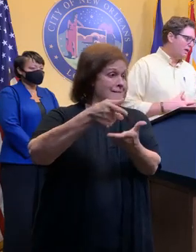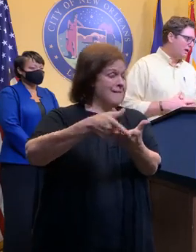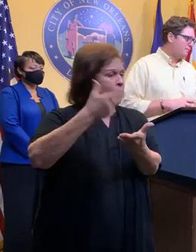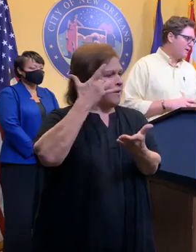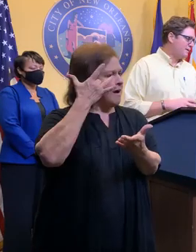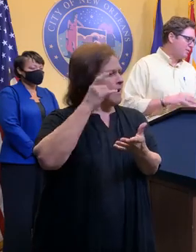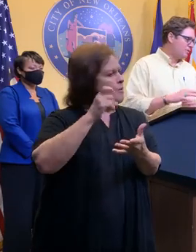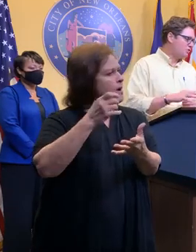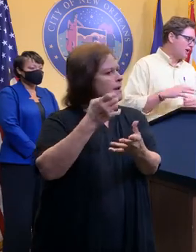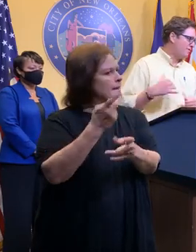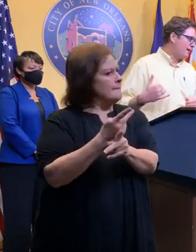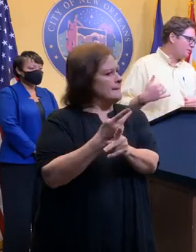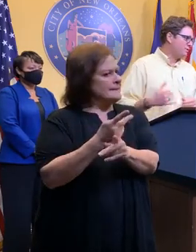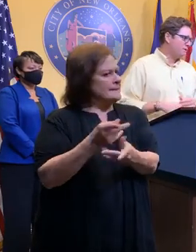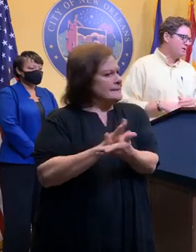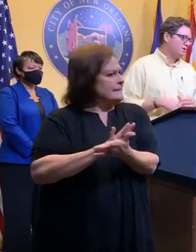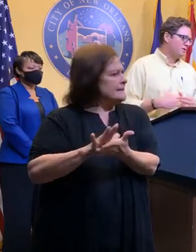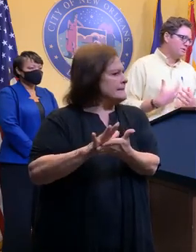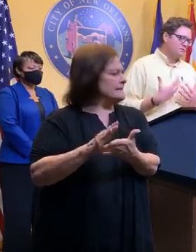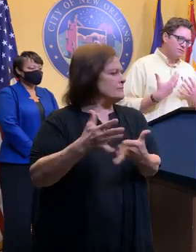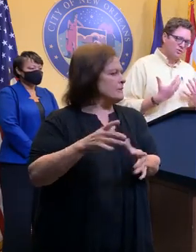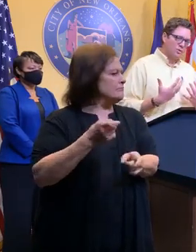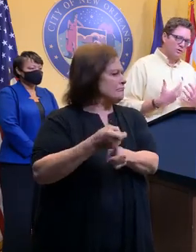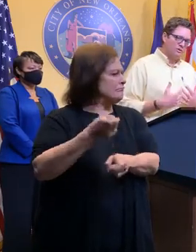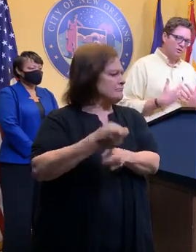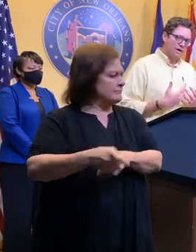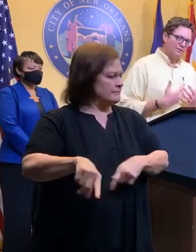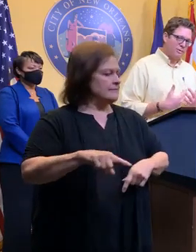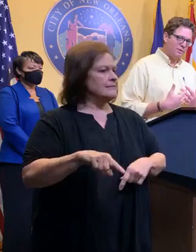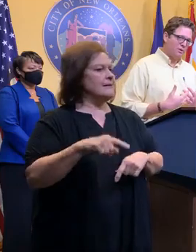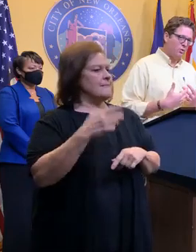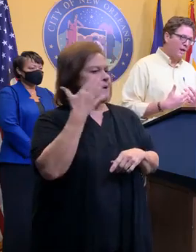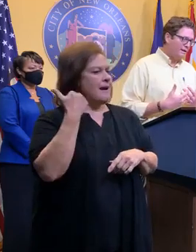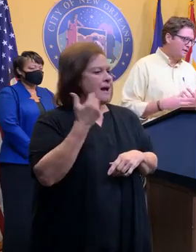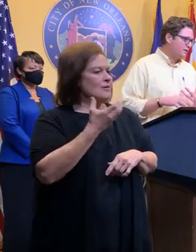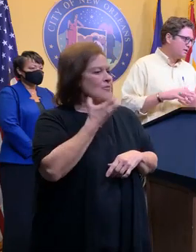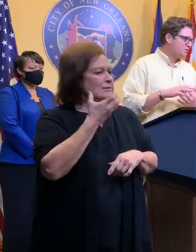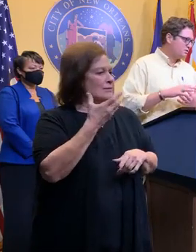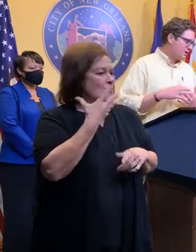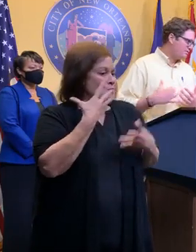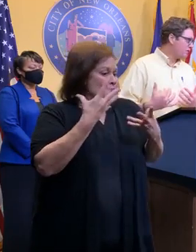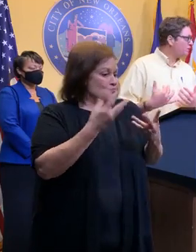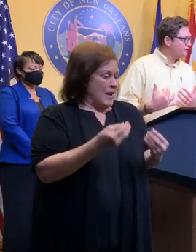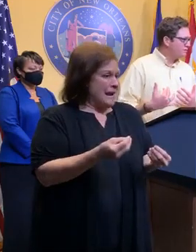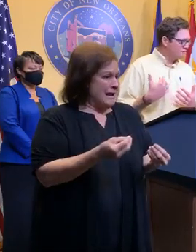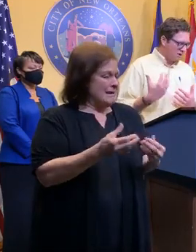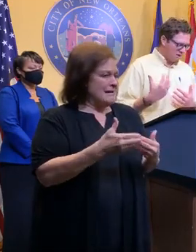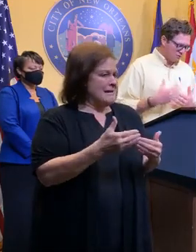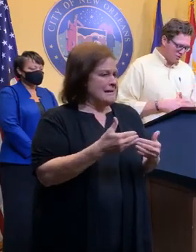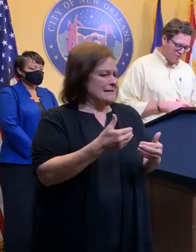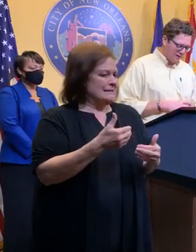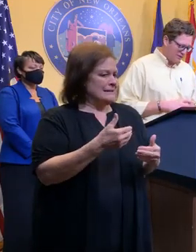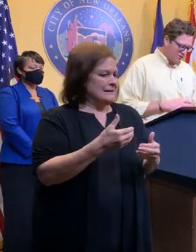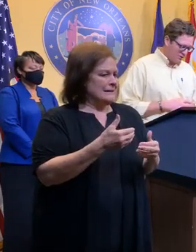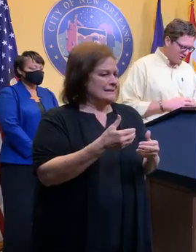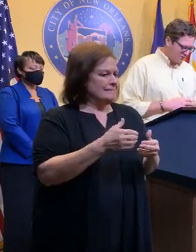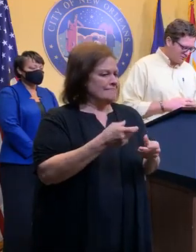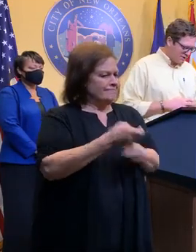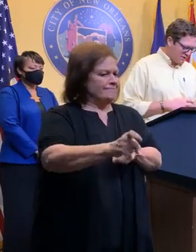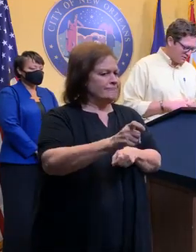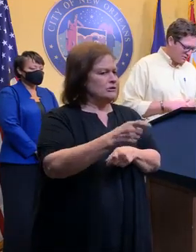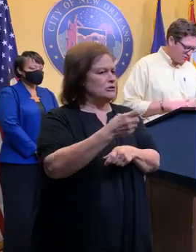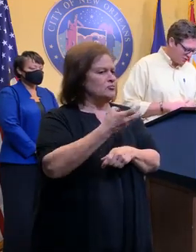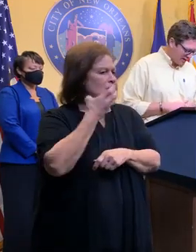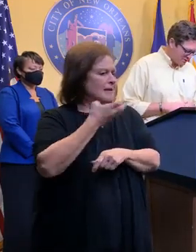that way. And then when you drive out, the soil, grass may be a little wet. Drive slowly. Don't block any